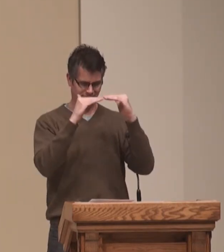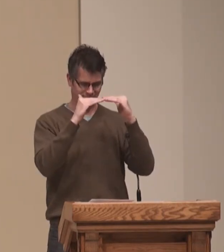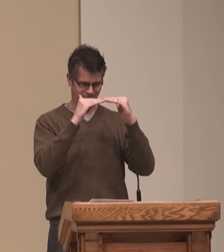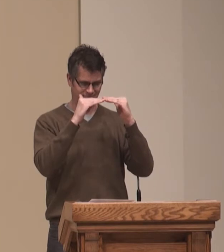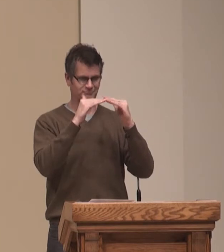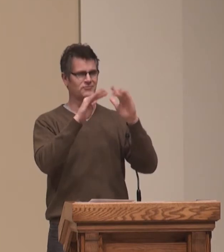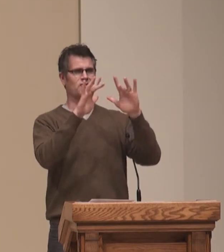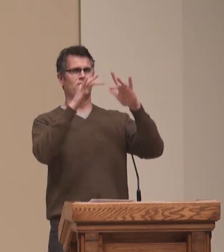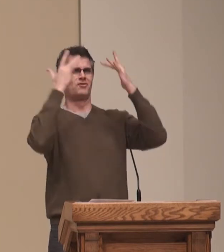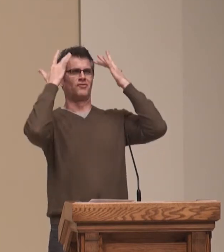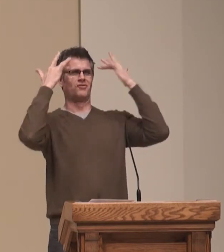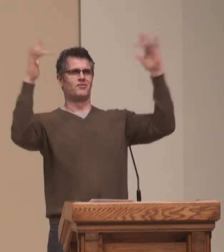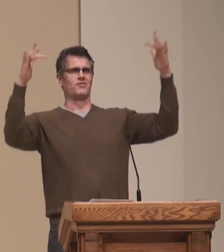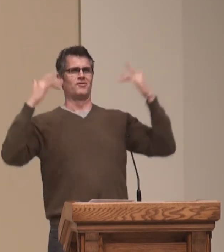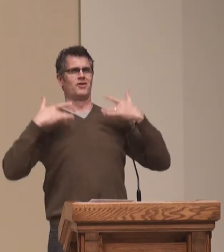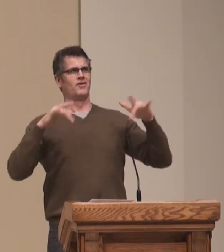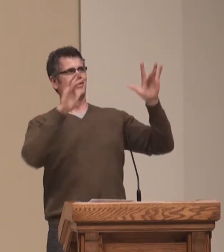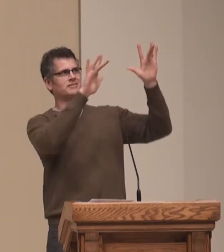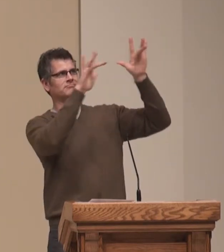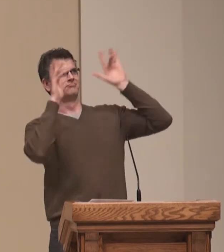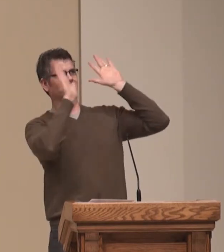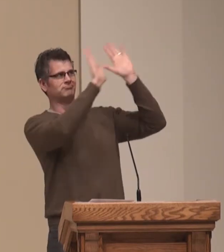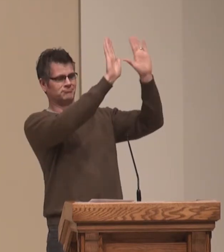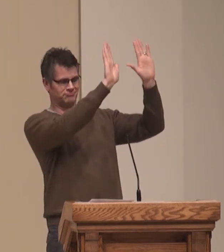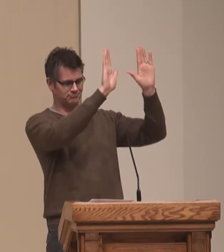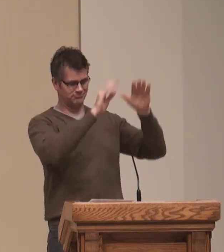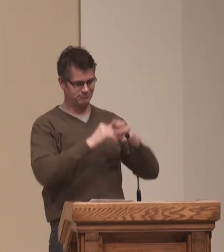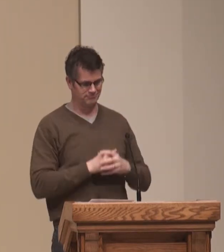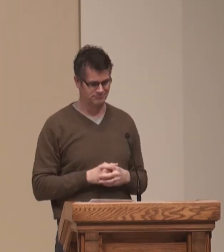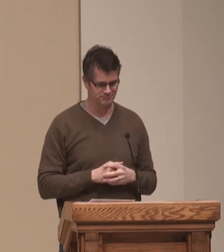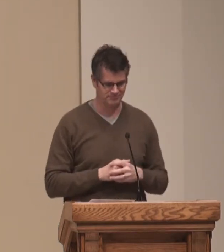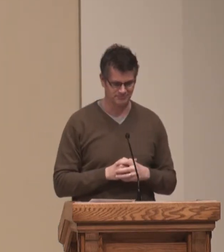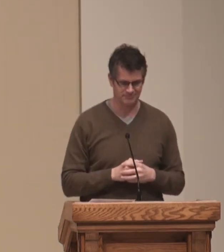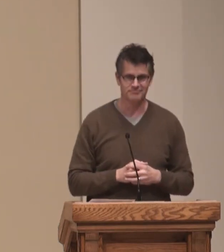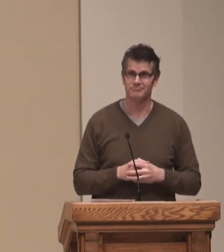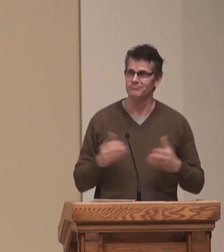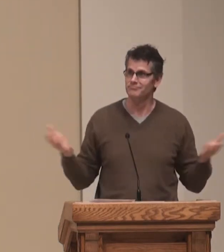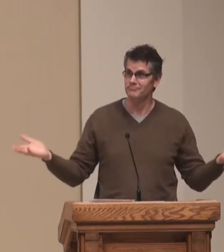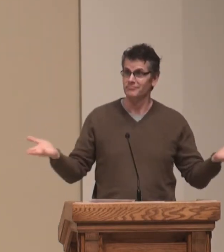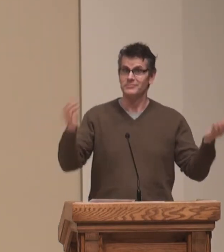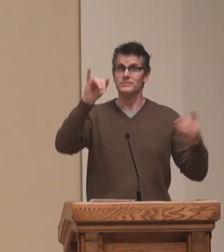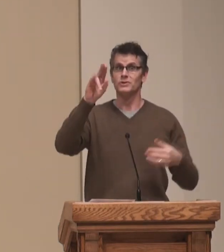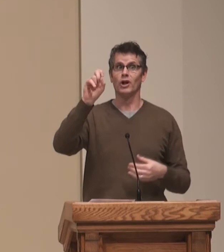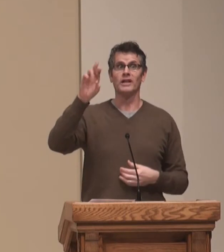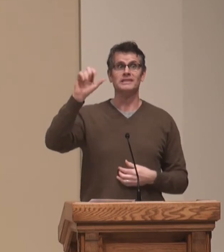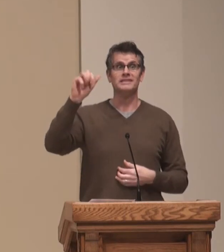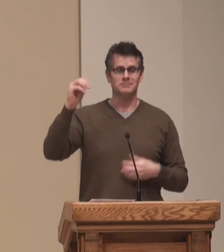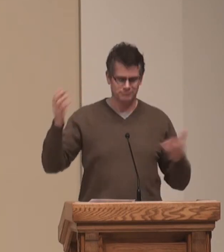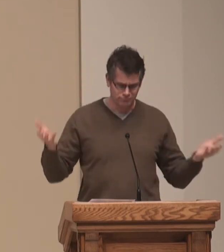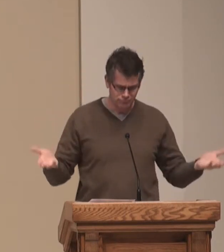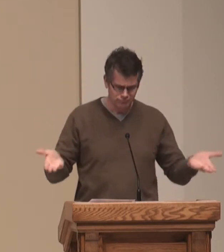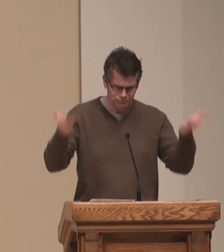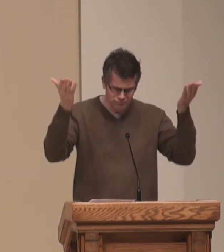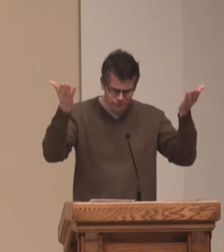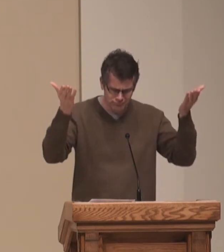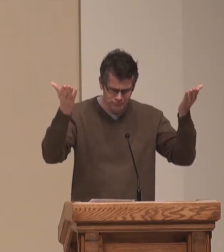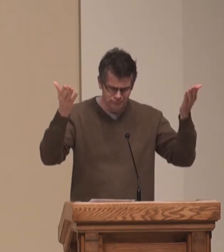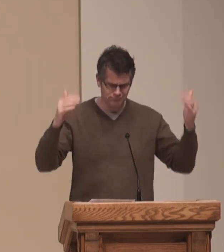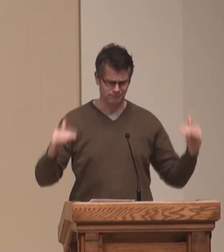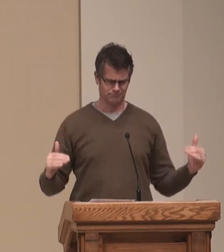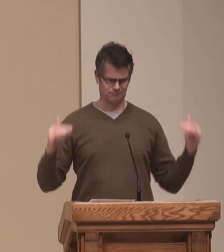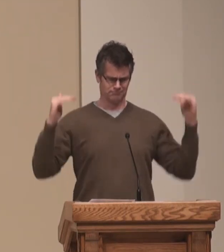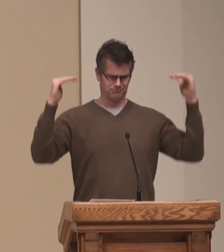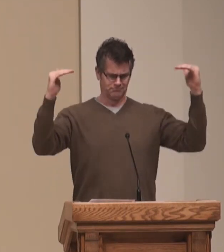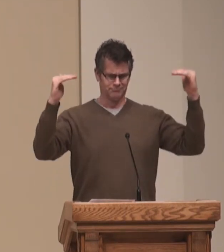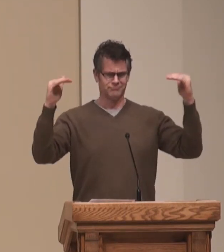your splendor. You will be named by God forever. The